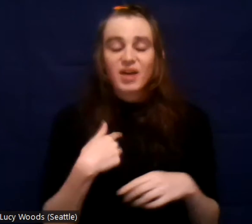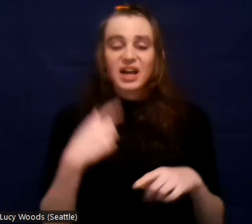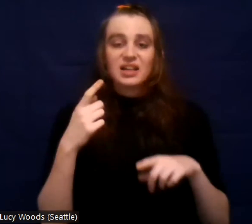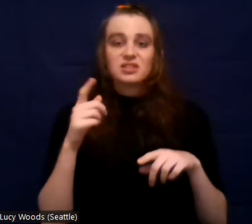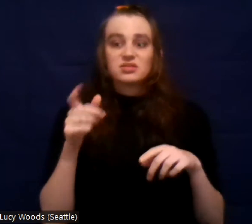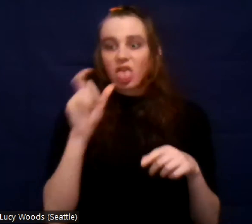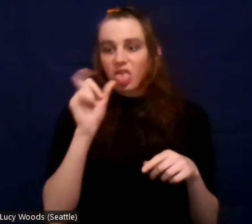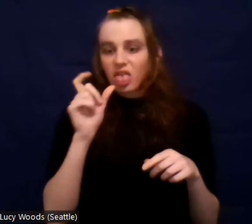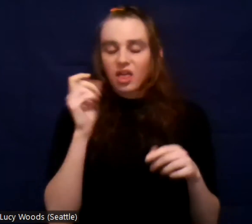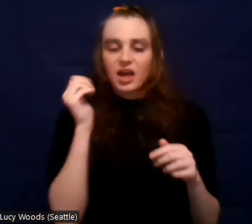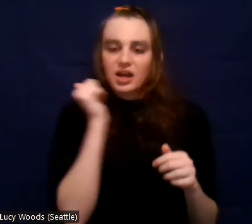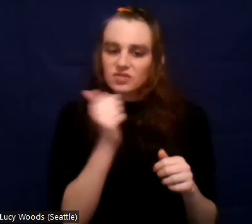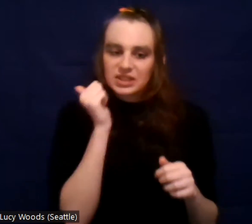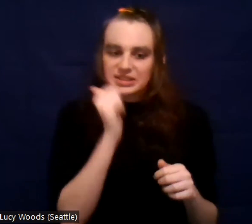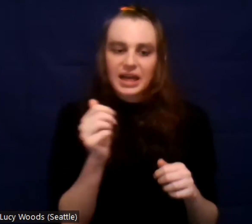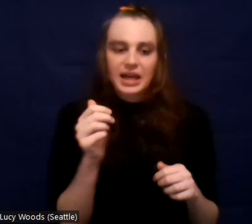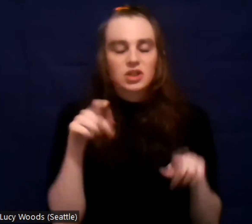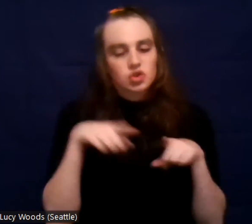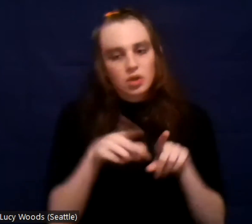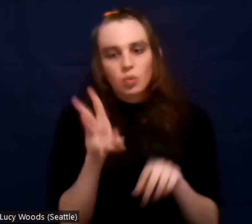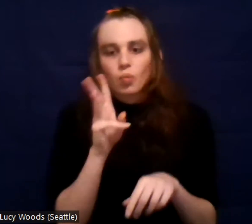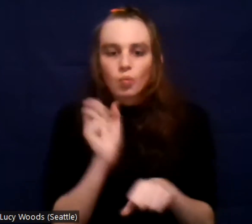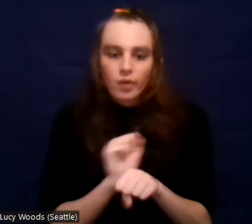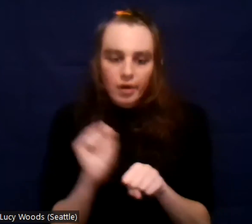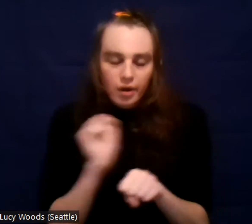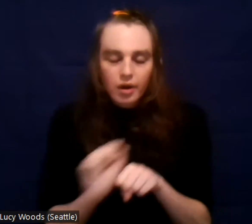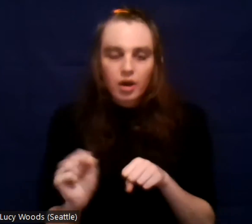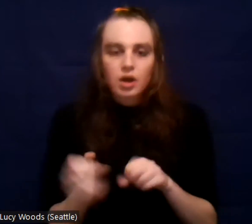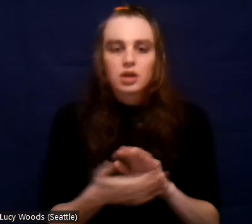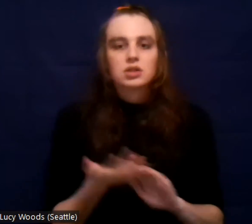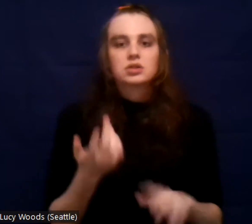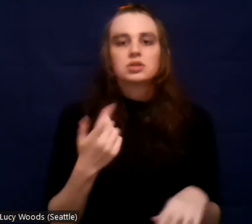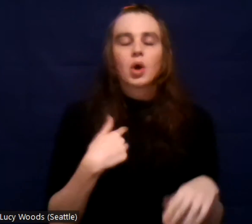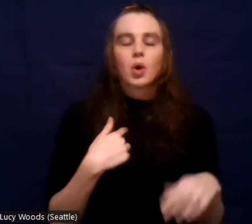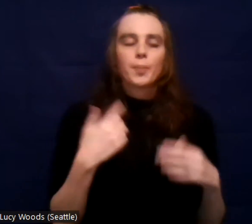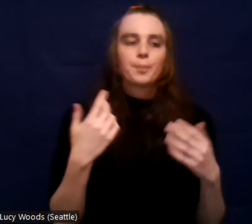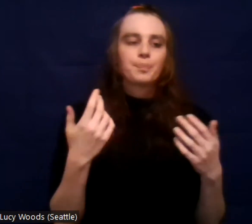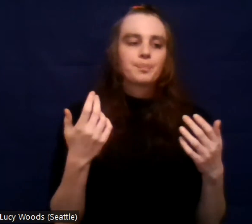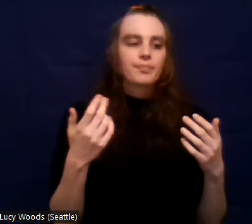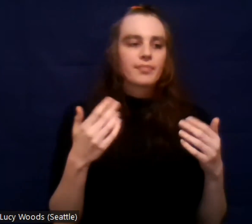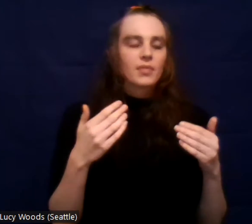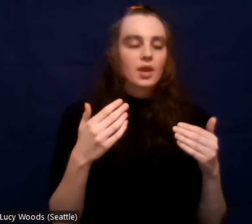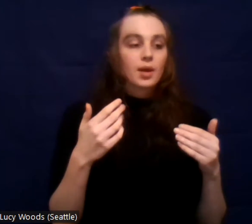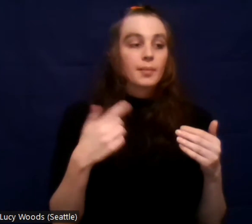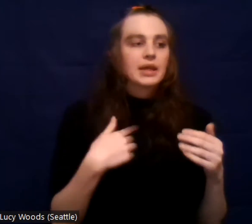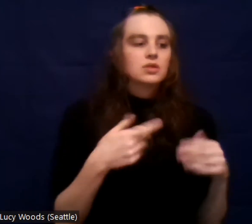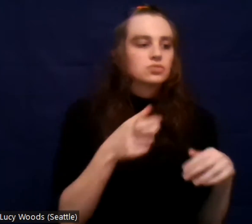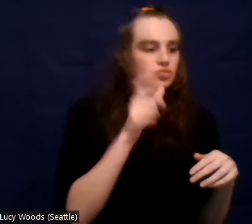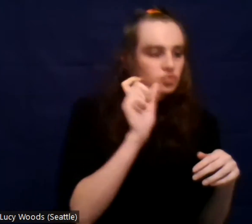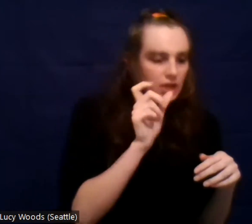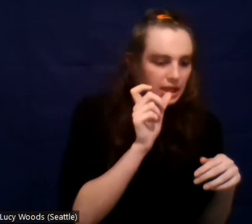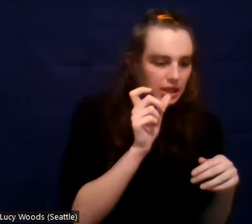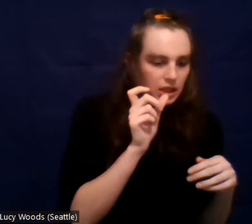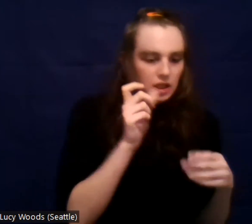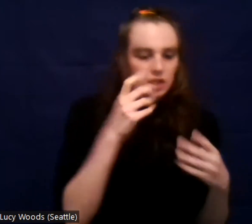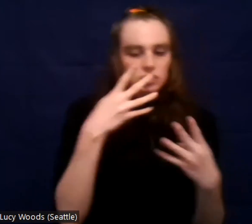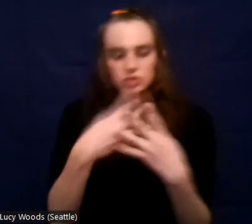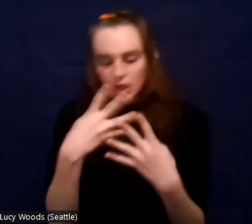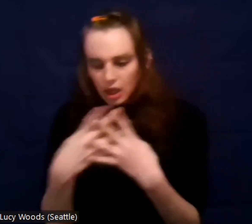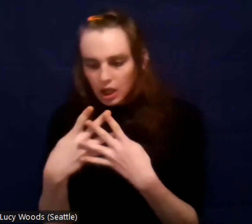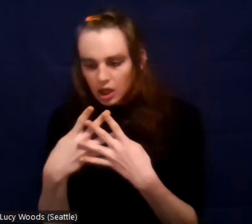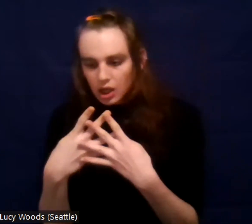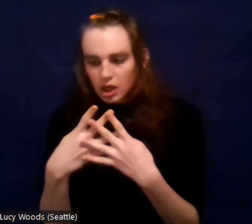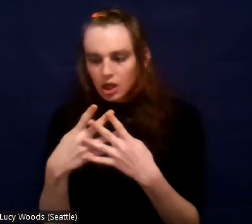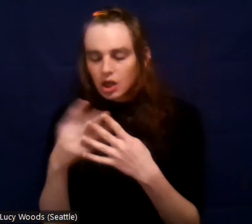drinking, jail, being homeless and then going to a homeless shelter and then trying to get back on crack. Um,